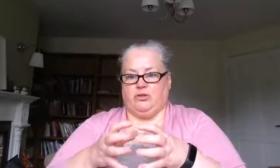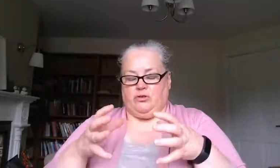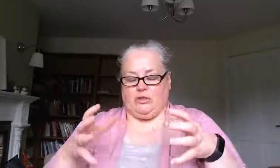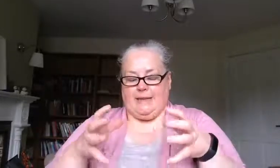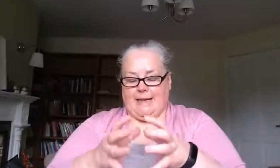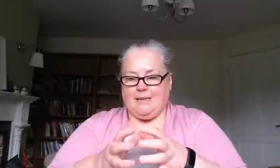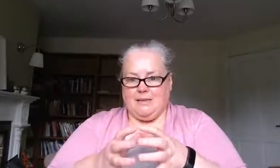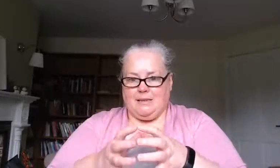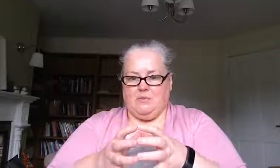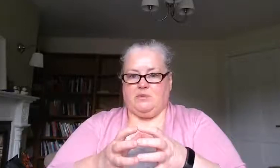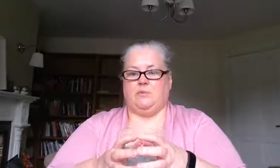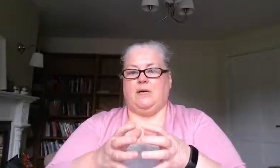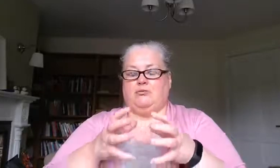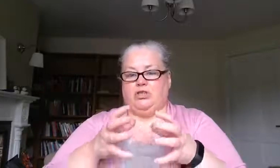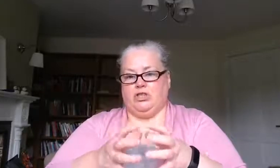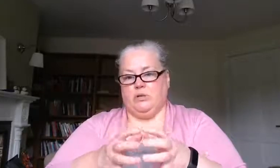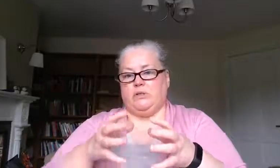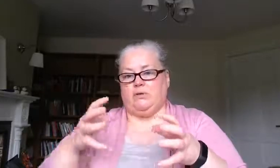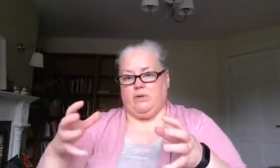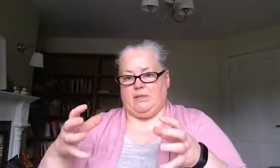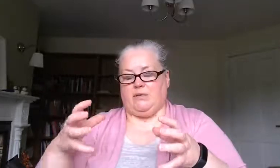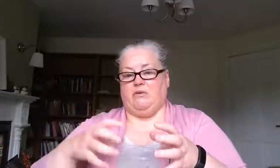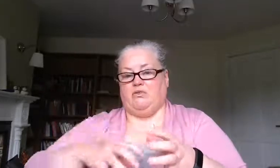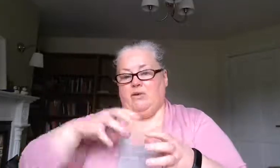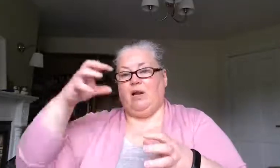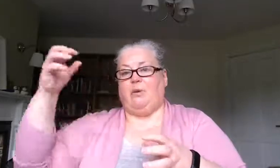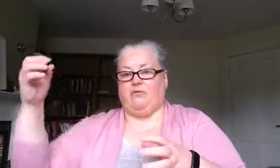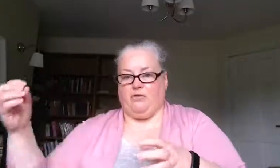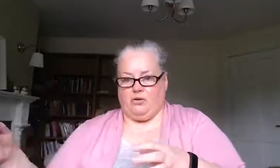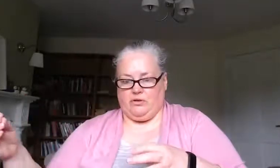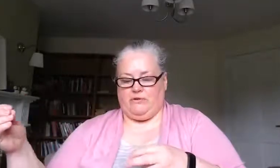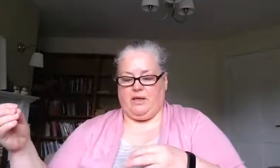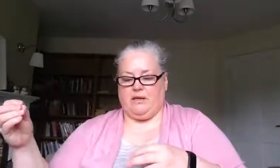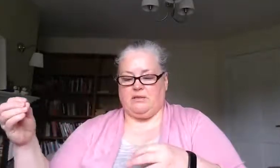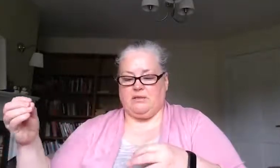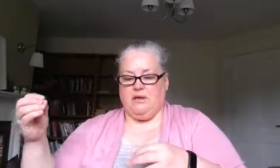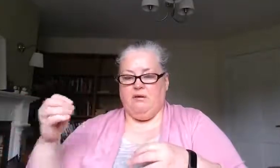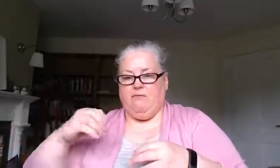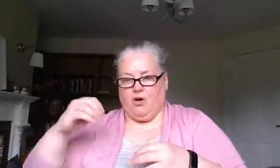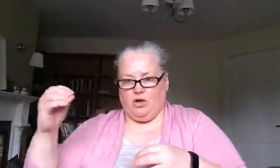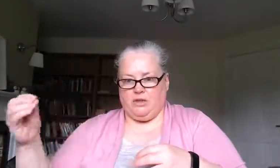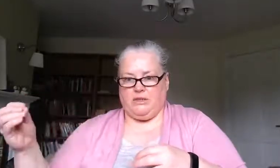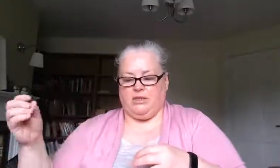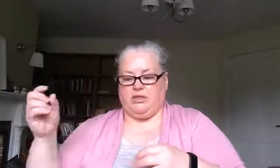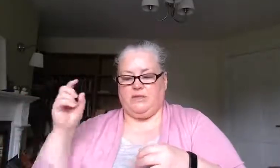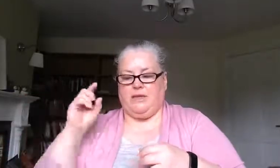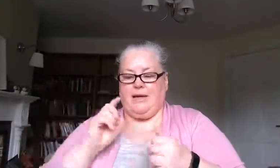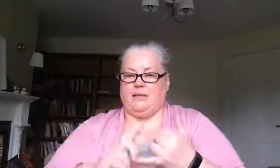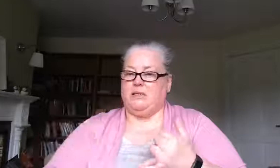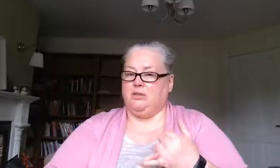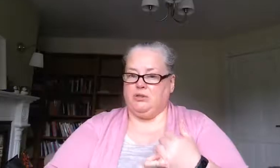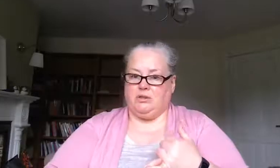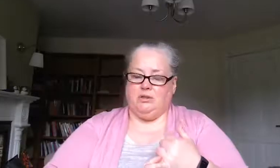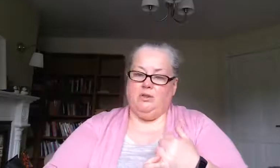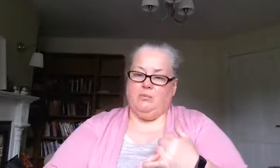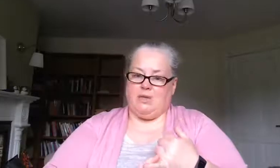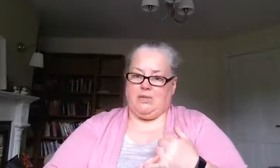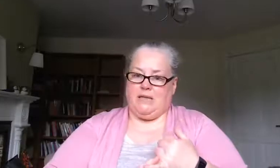to do you're trying to lessen the symptoms and reduce the risks of developing further things further conditions like anti-social personality